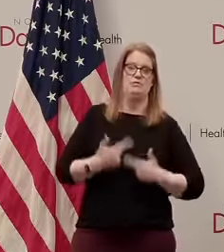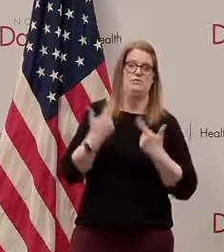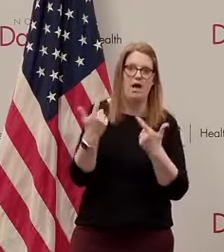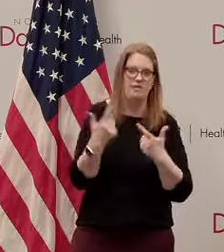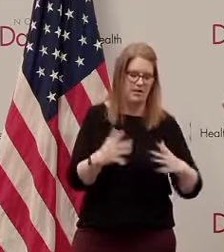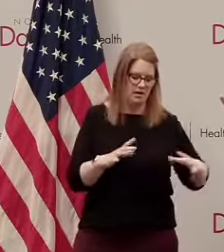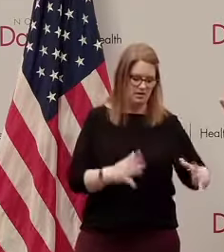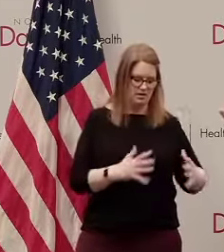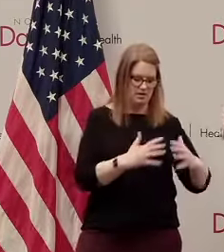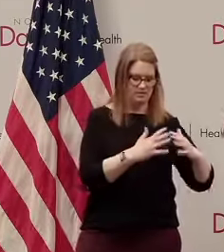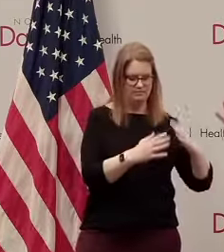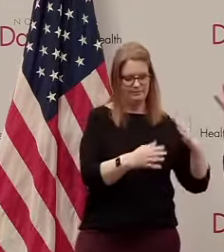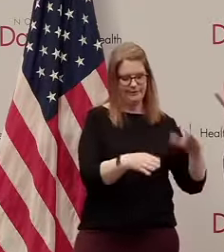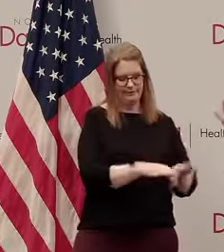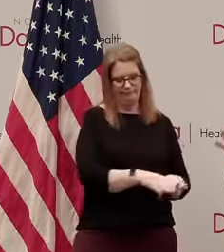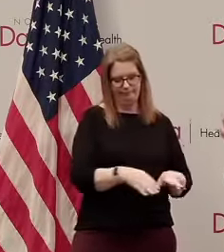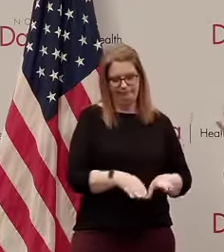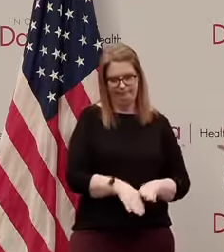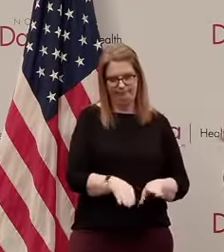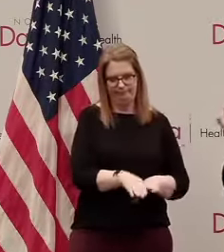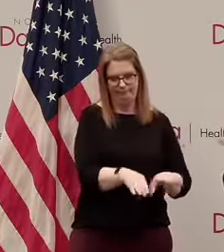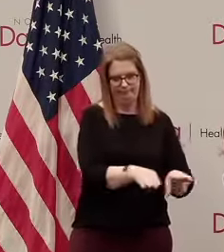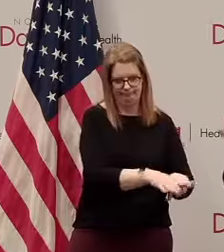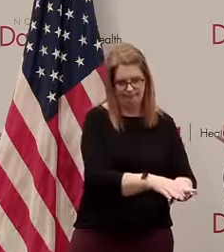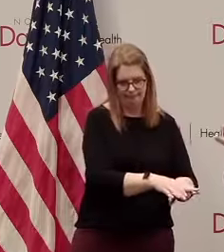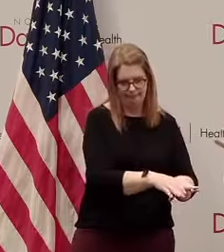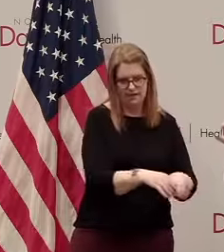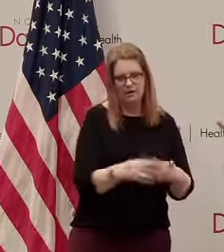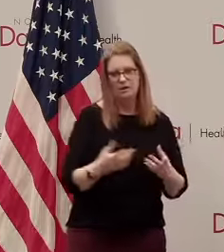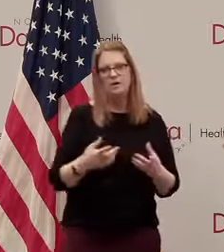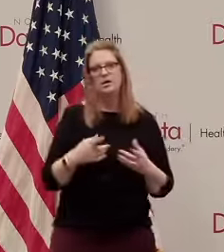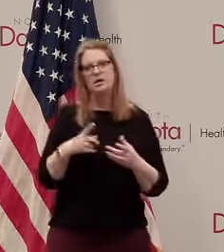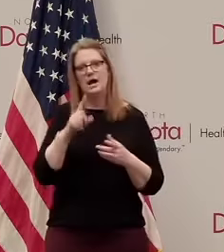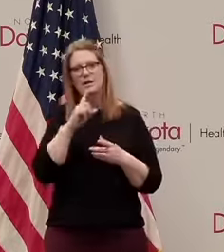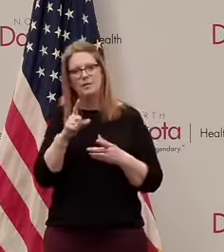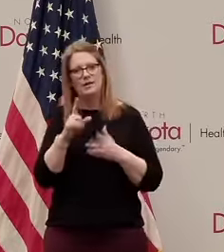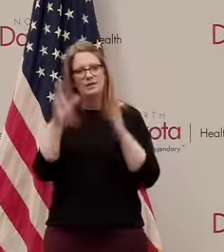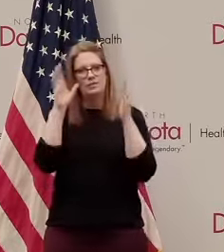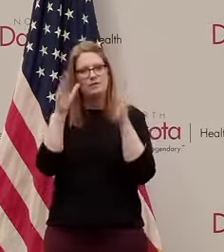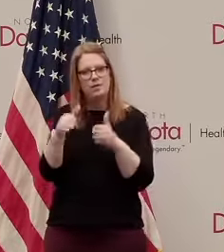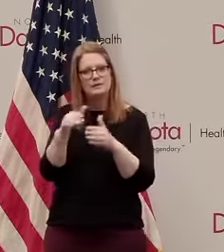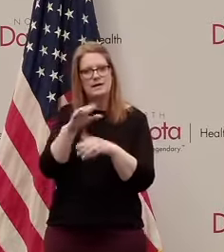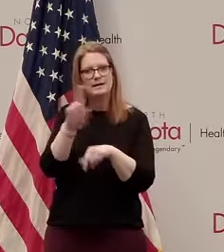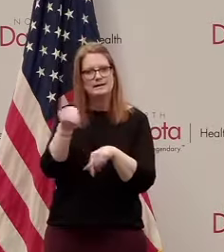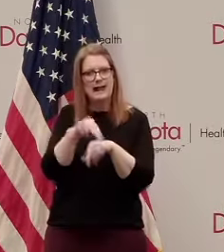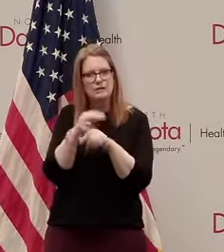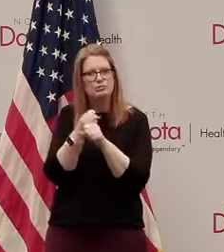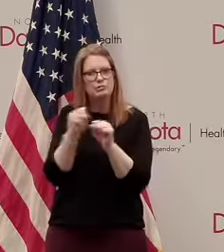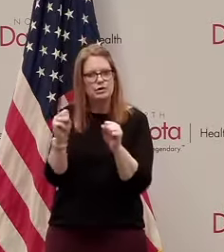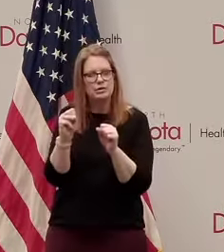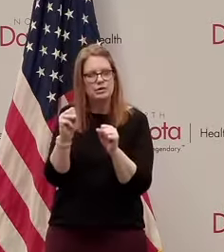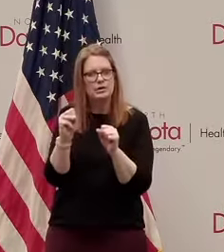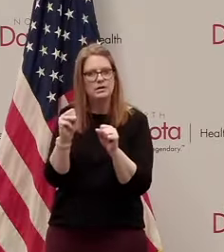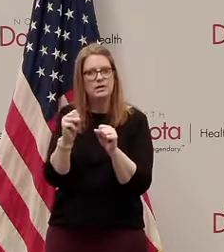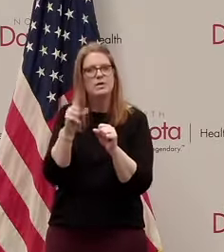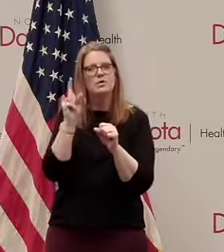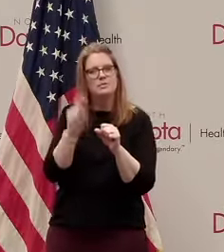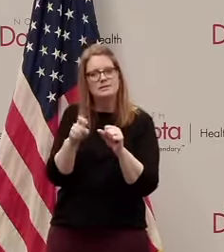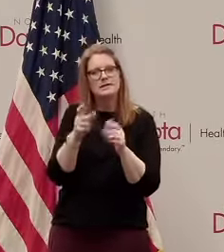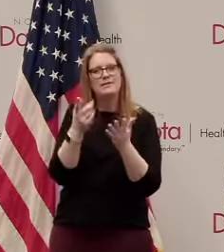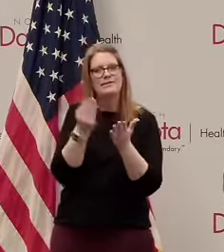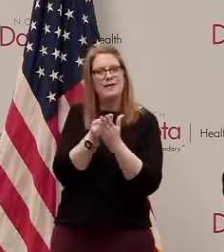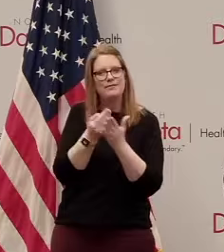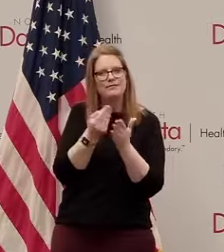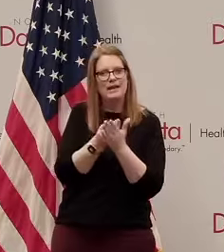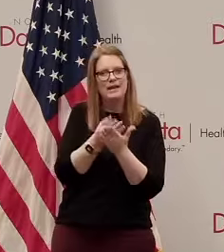best return as opposed to considering America's national security interests that's where we're heading if we don't have some sort of financial credit tools